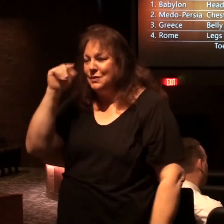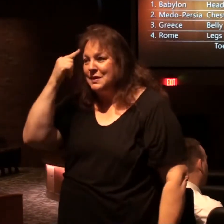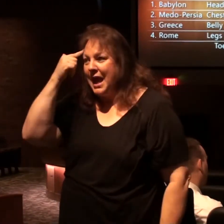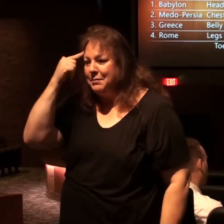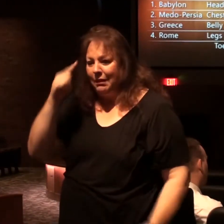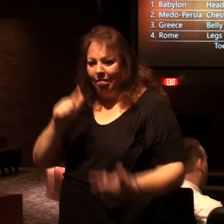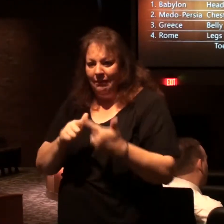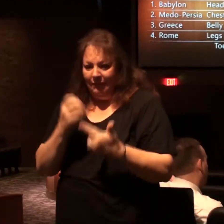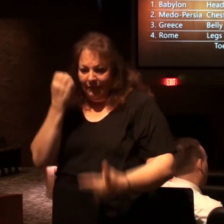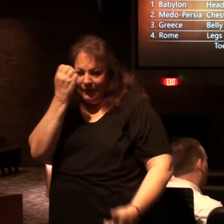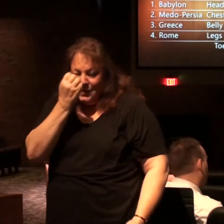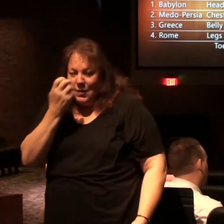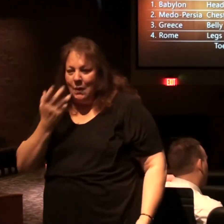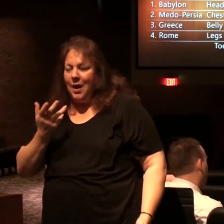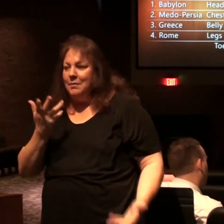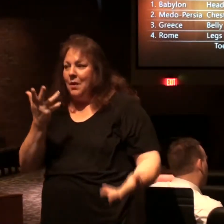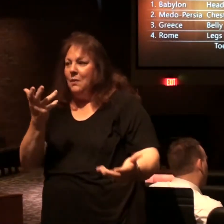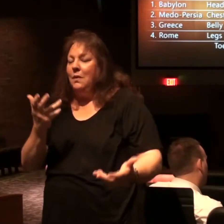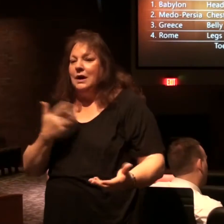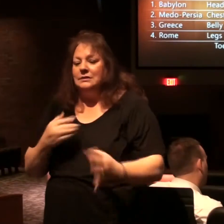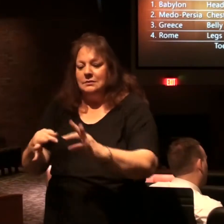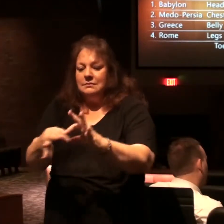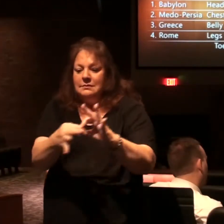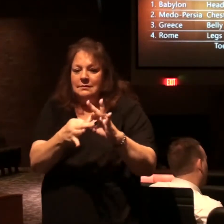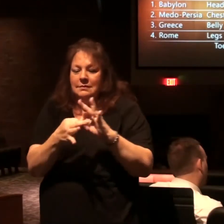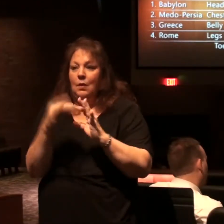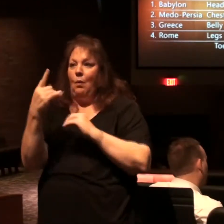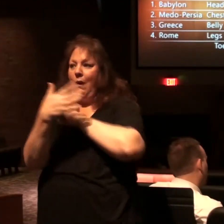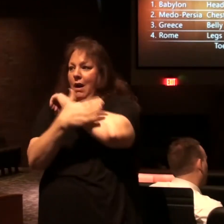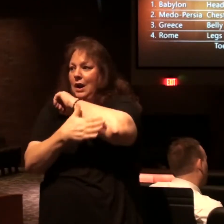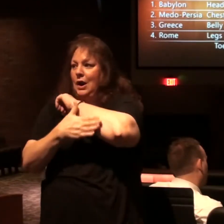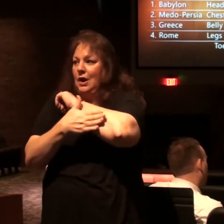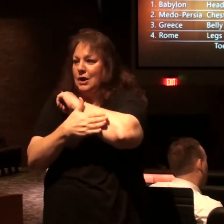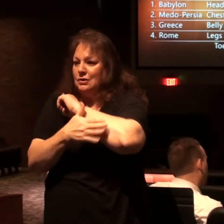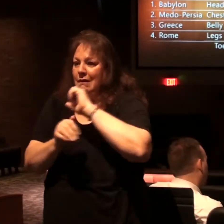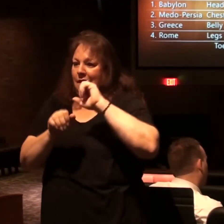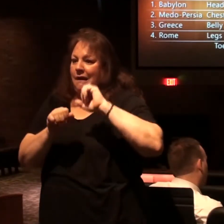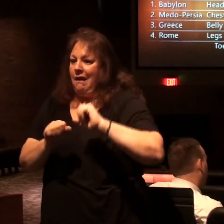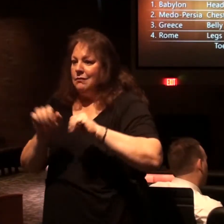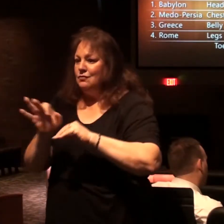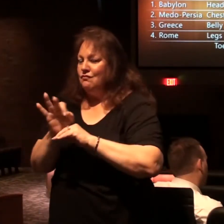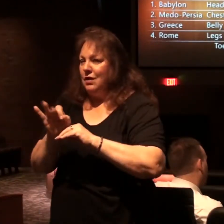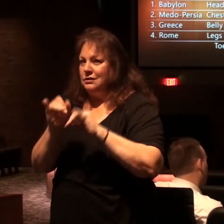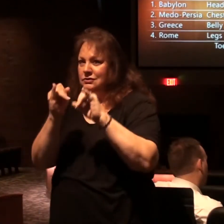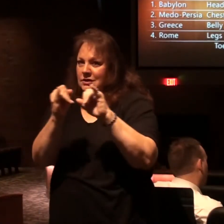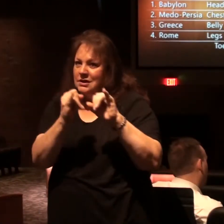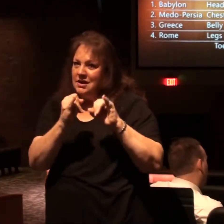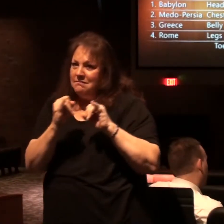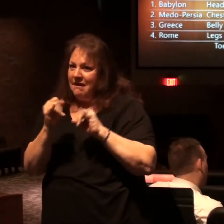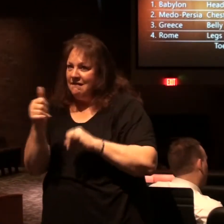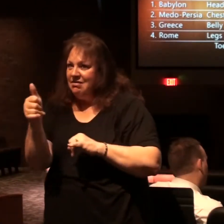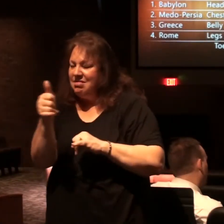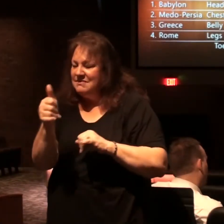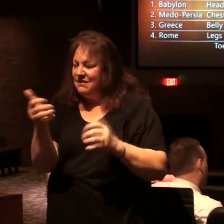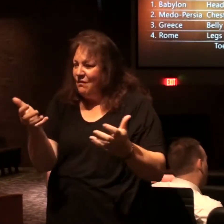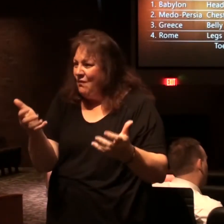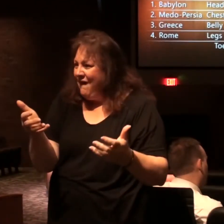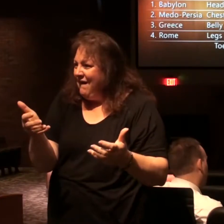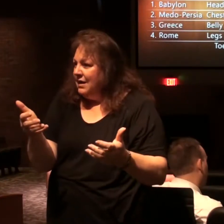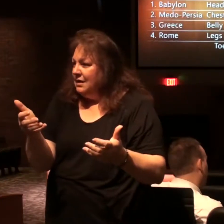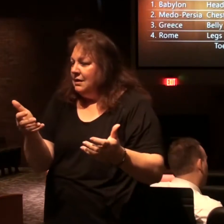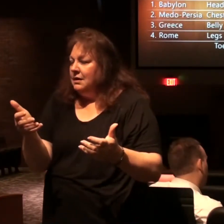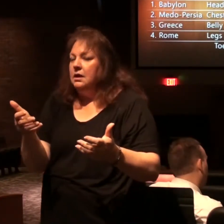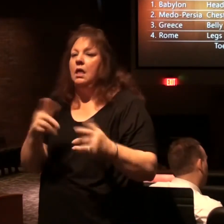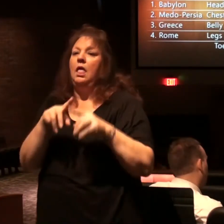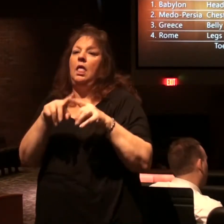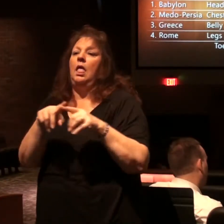Europe wants to be one united country able to function independently on its own we can no